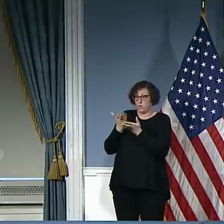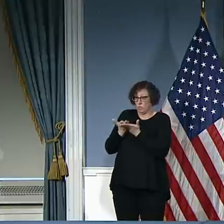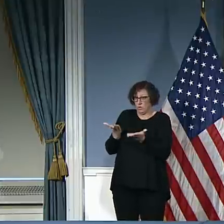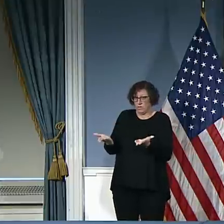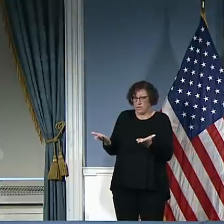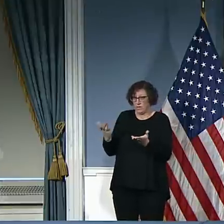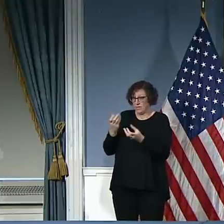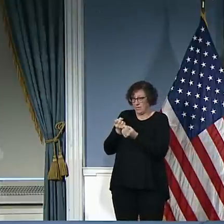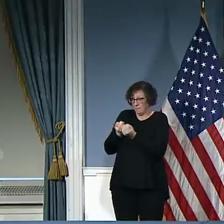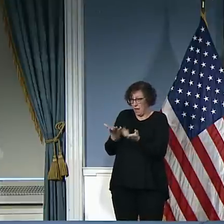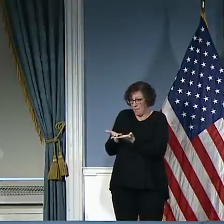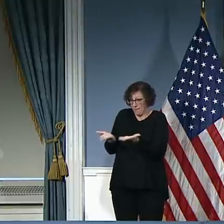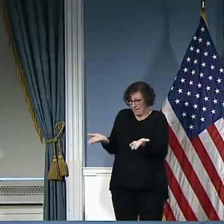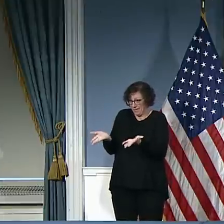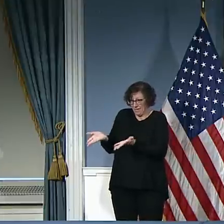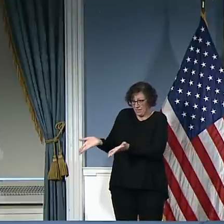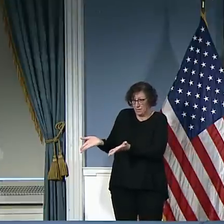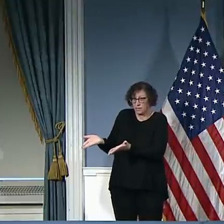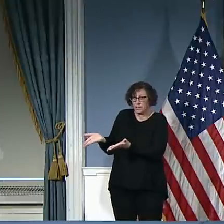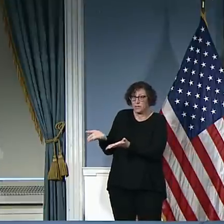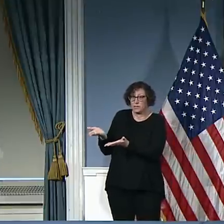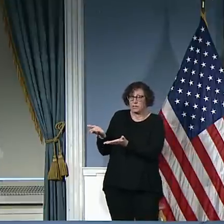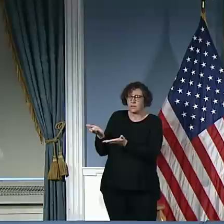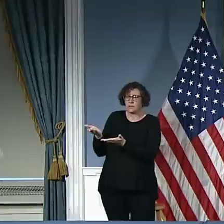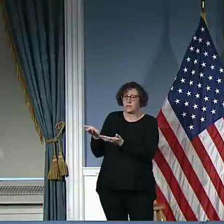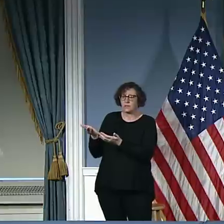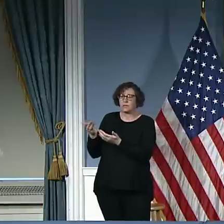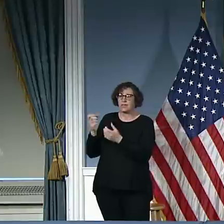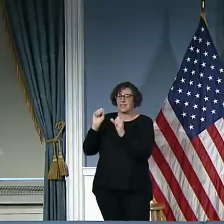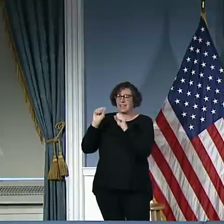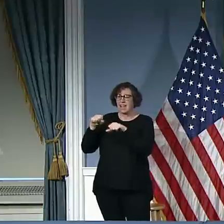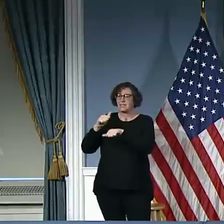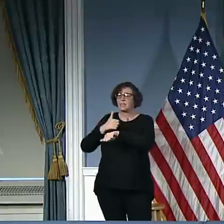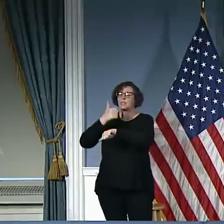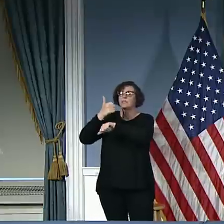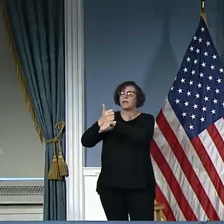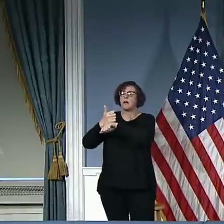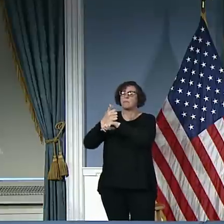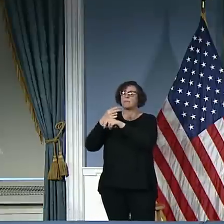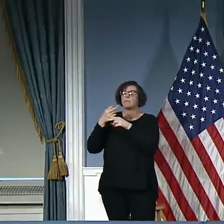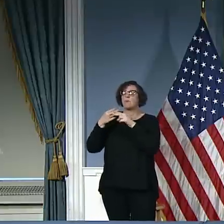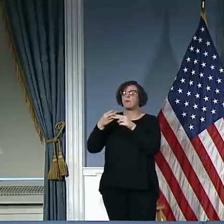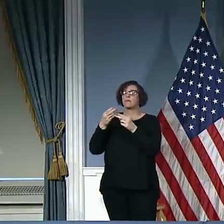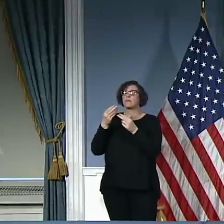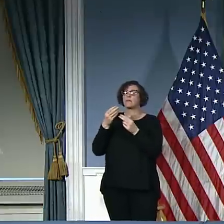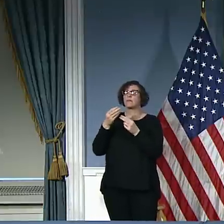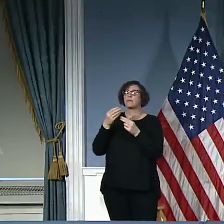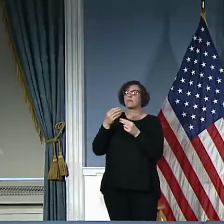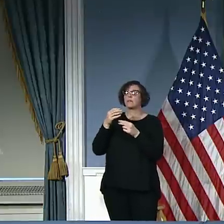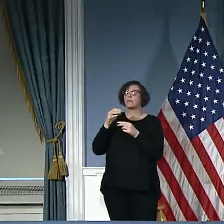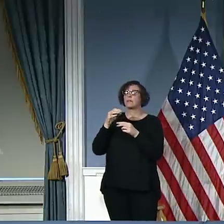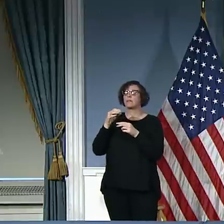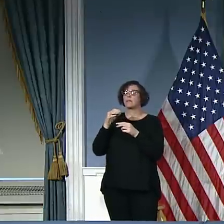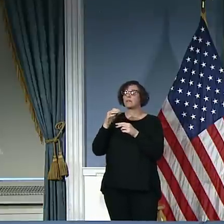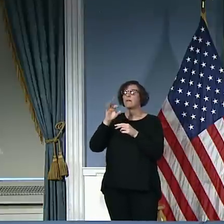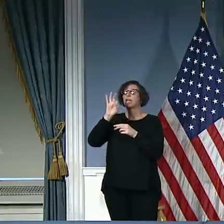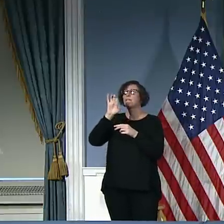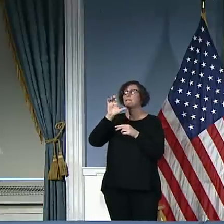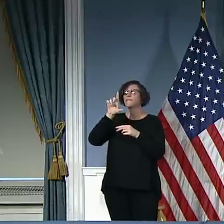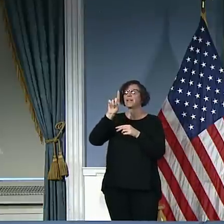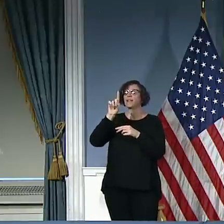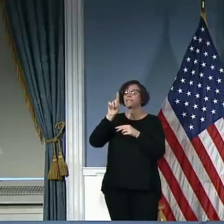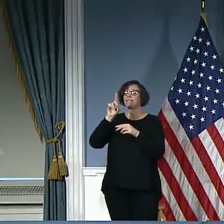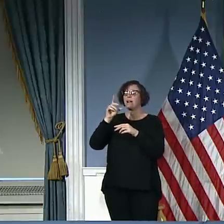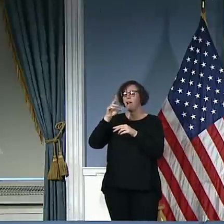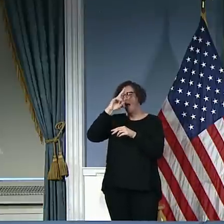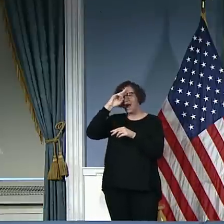set up field hospitals if that's what they are going to bring in or other types of equipment and supplies that they might be bringing. So there's